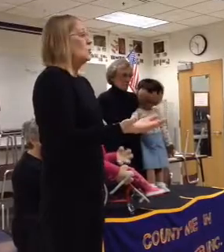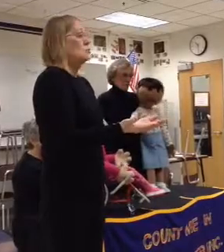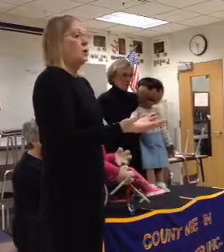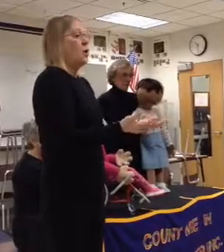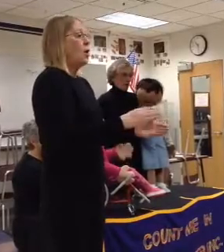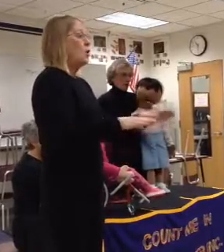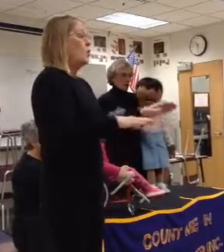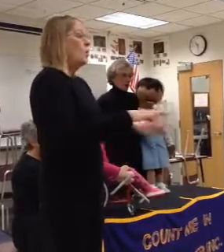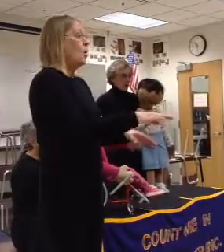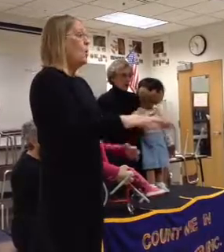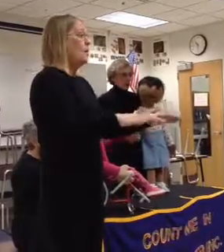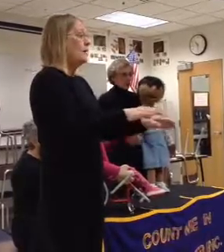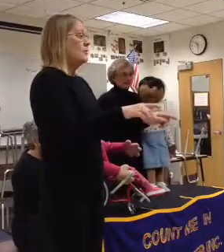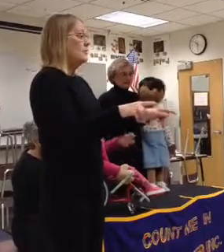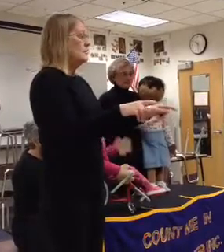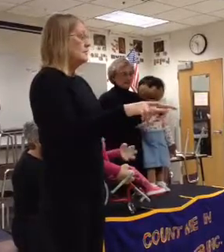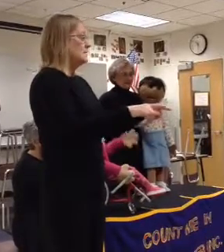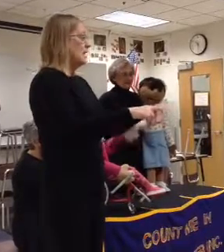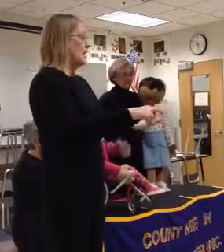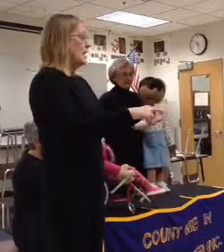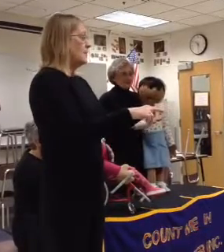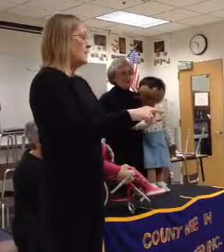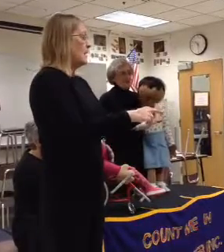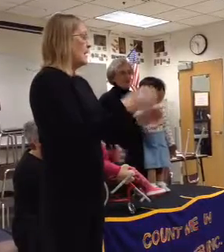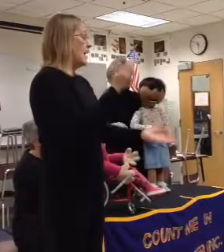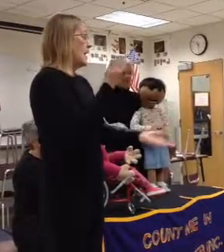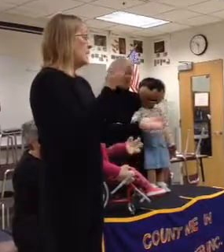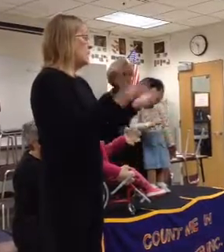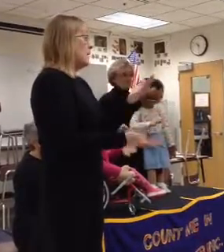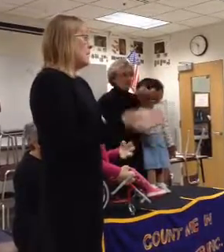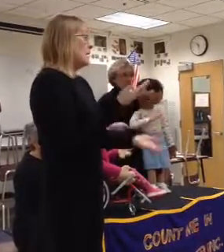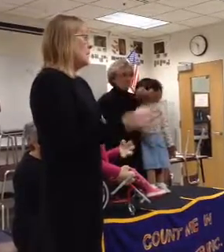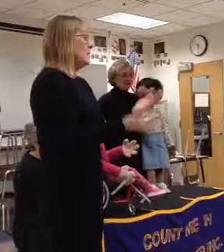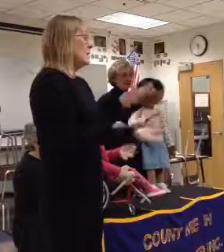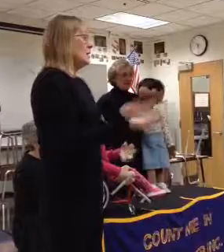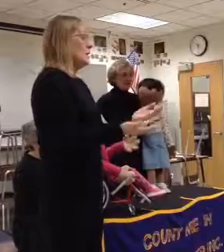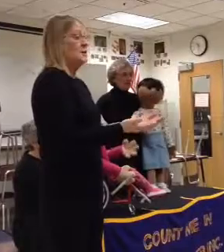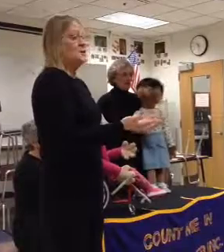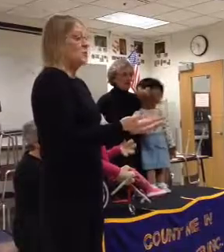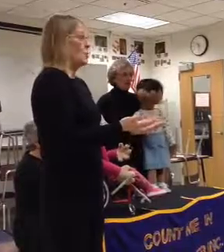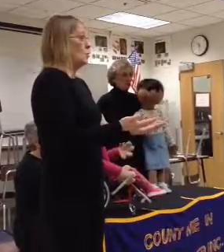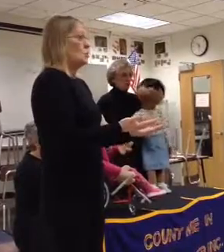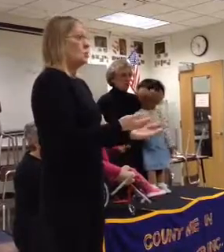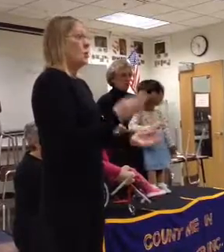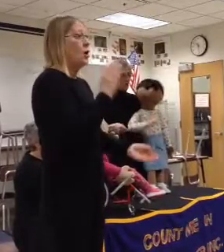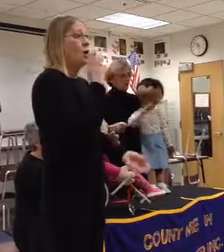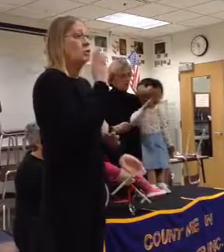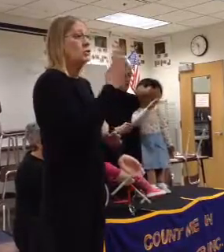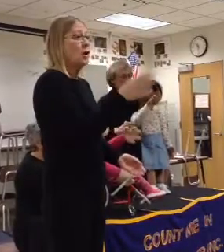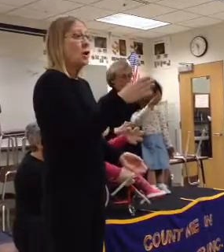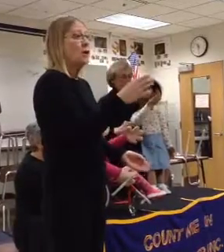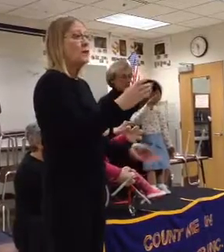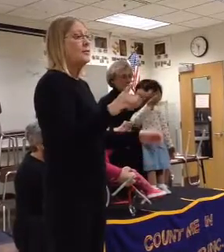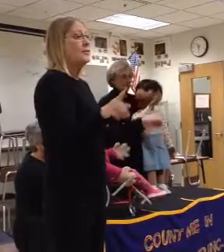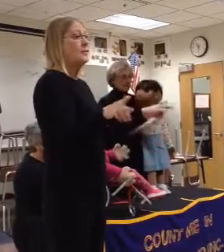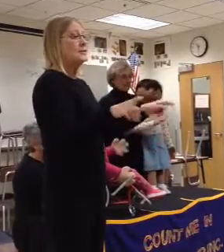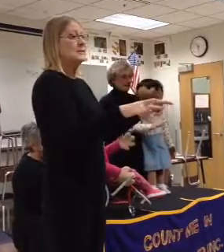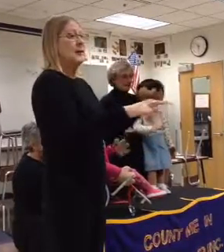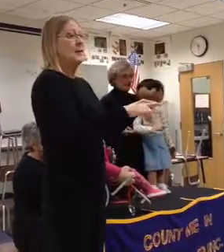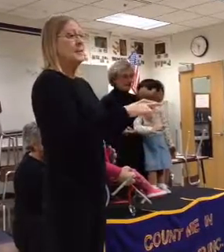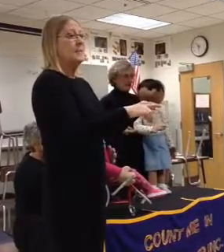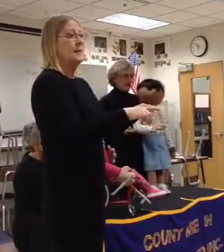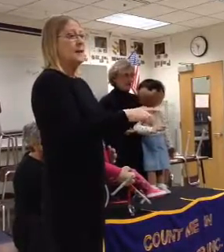don't all walk the same. And maybe we don't all talk